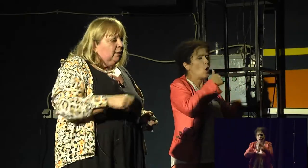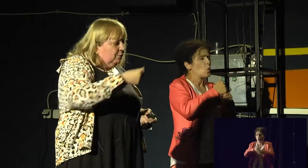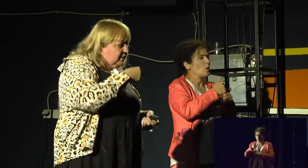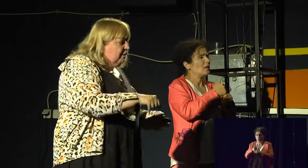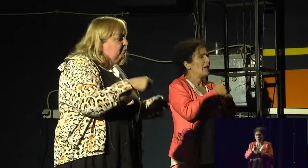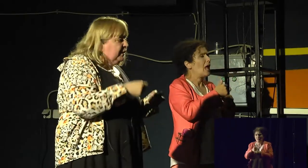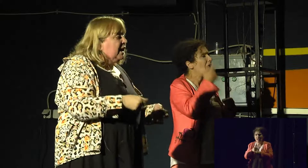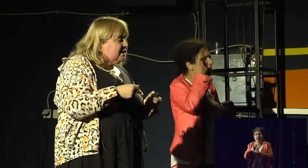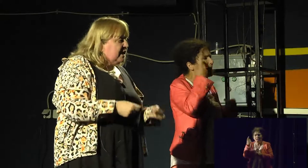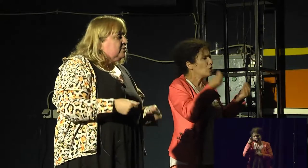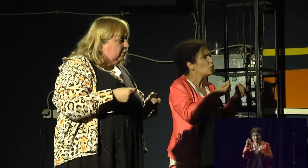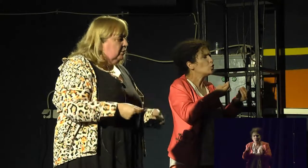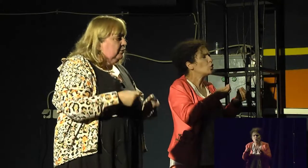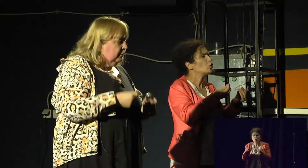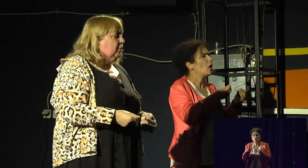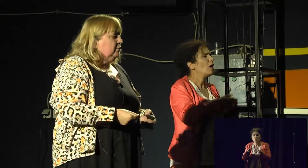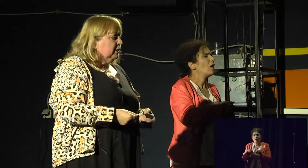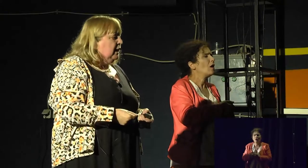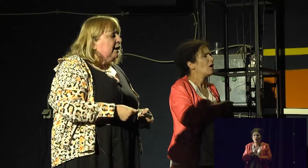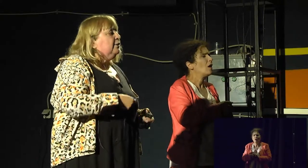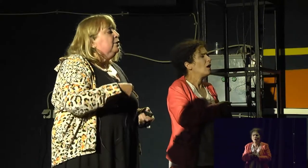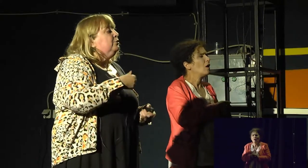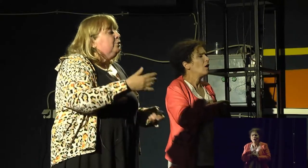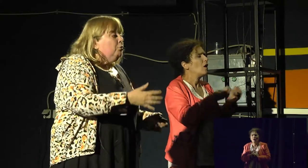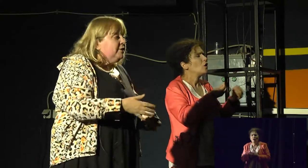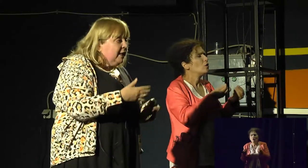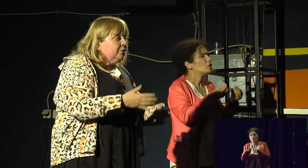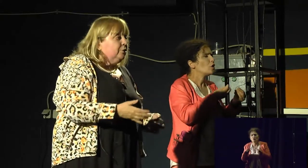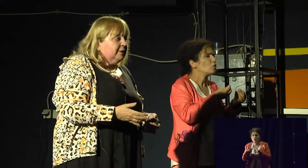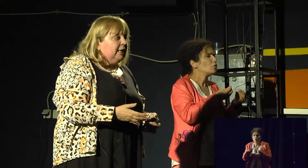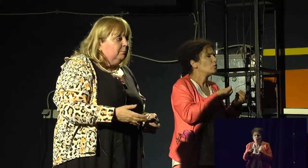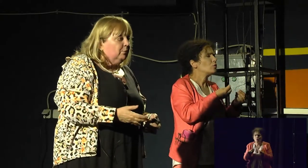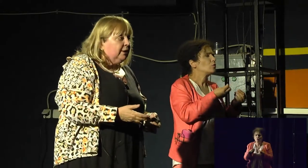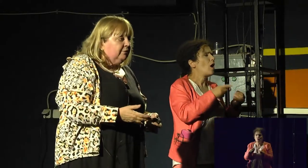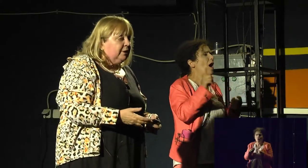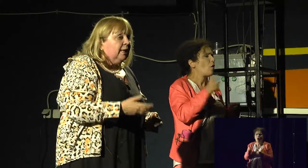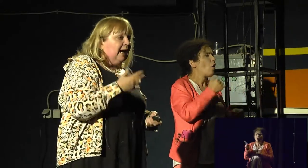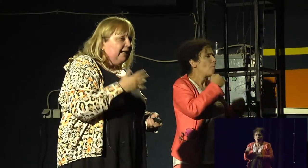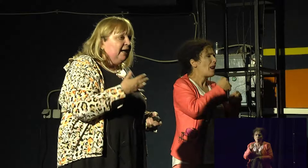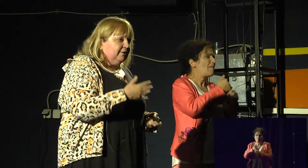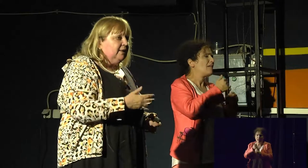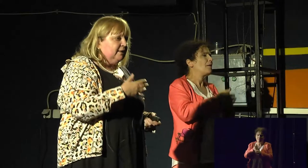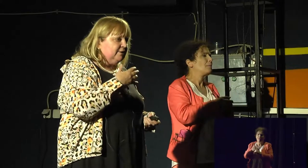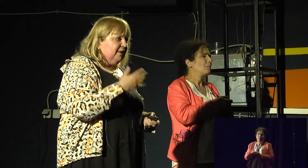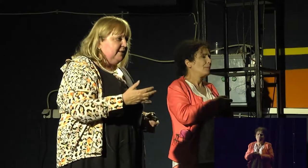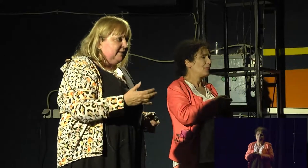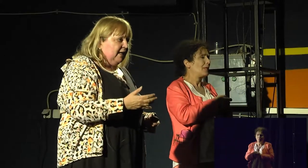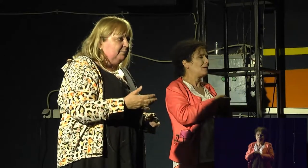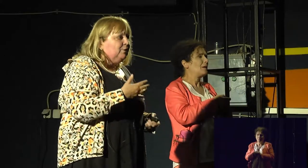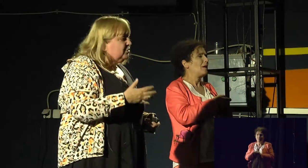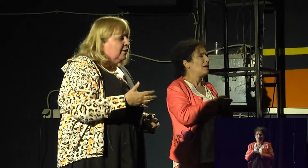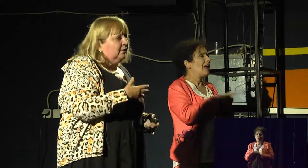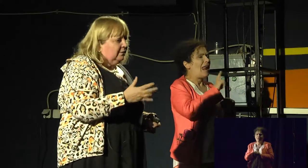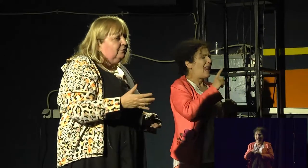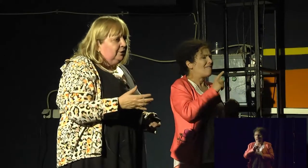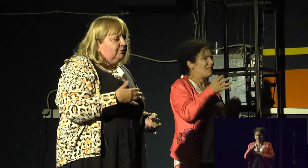media. Because everybody has sex on the phone. And don't dare to do it anymore in real. And I think that is very